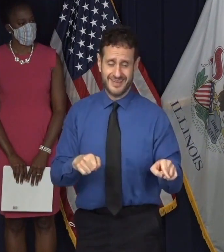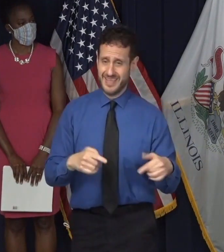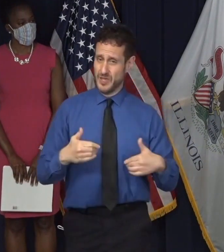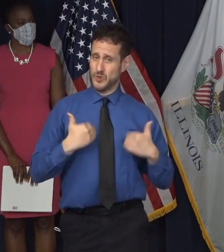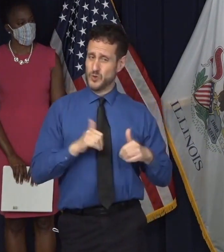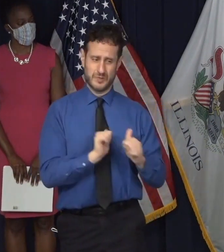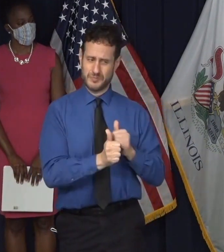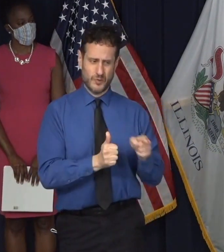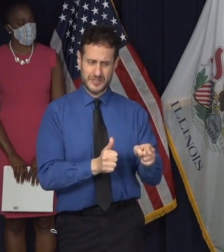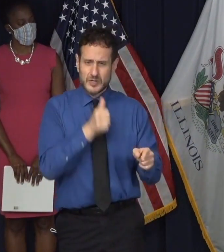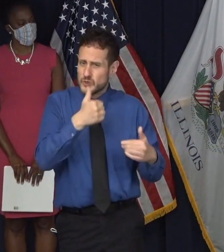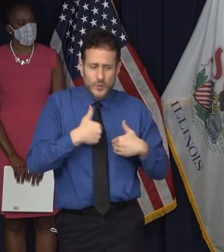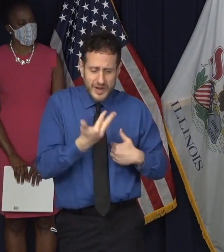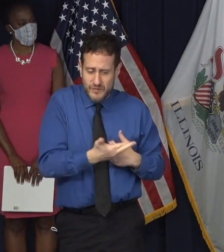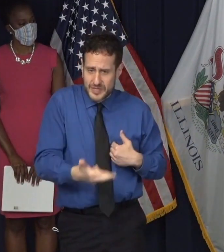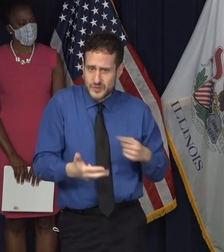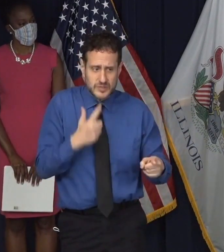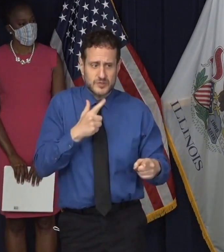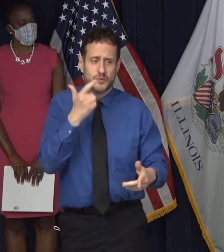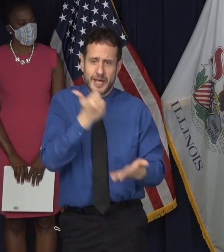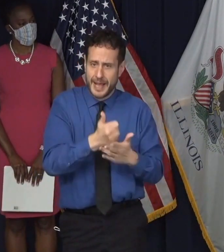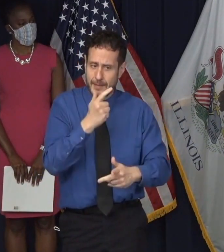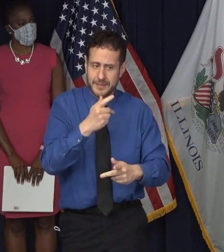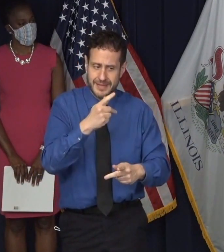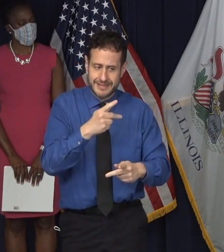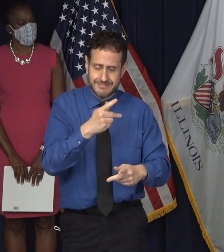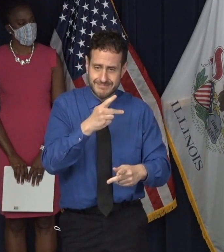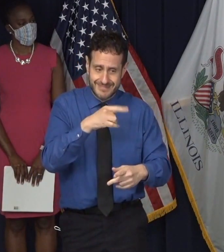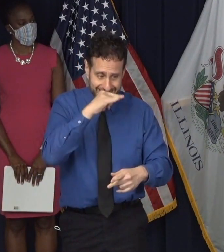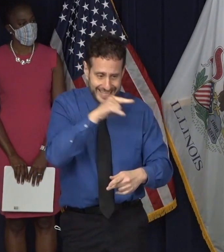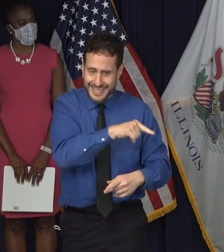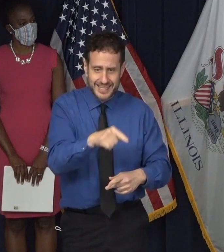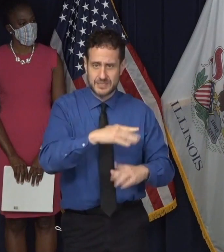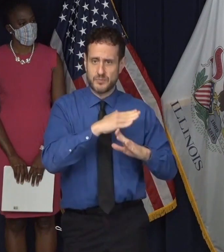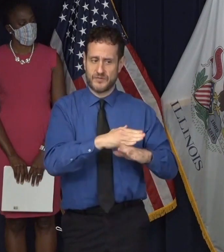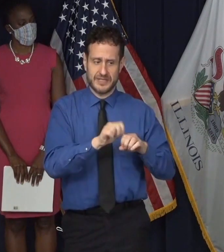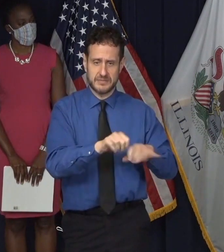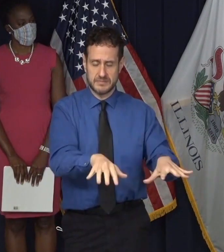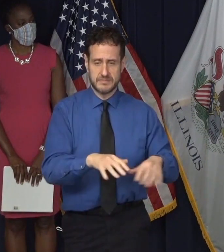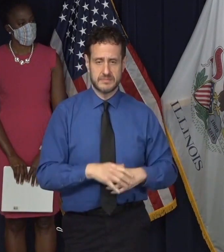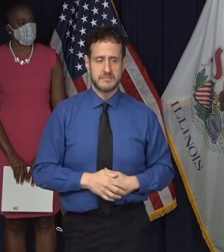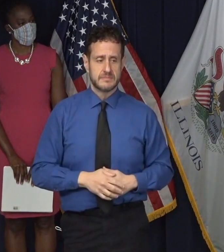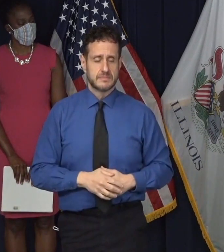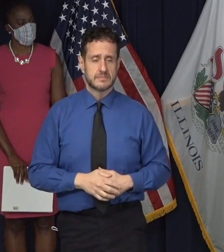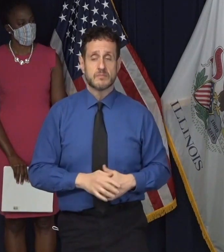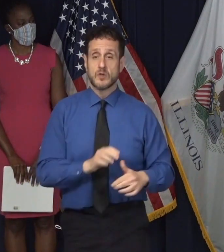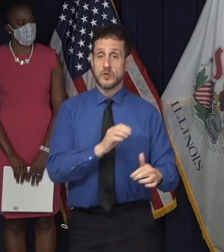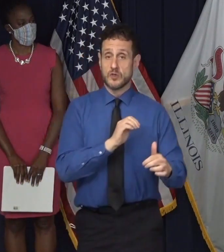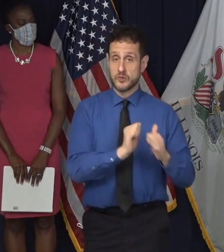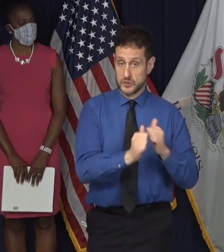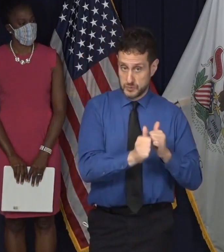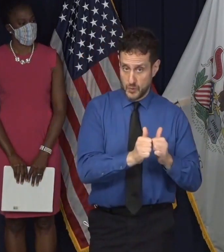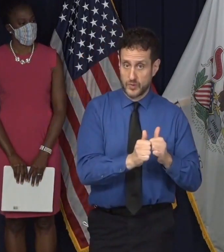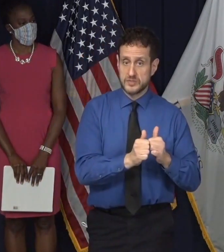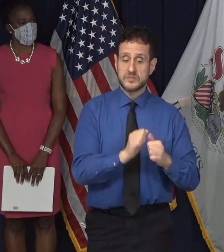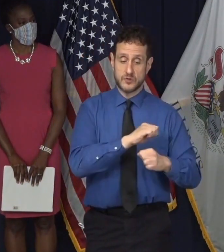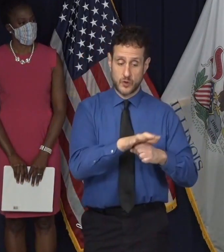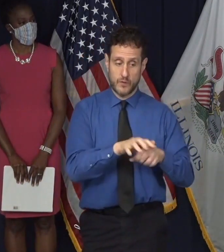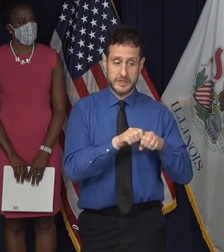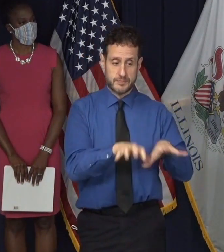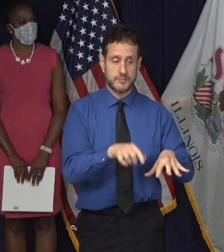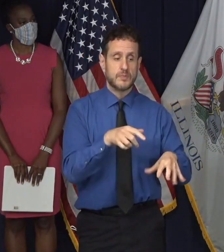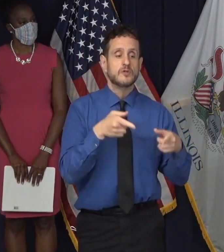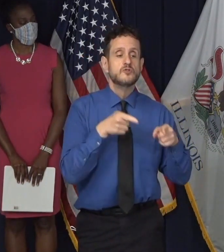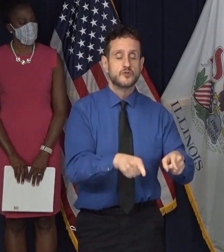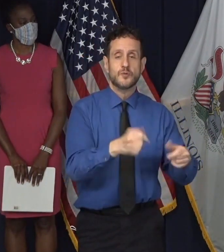While contact sport itself provides an easy way on the field for the virus to spread, it is also incredibly important to remember that there are